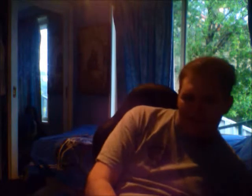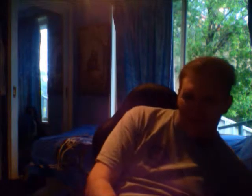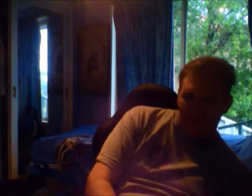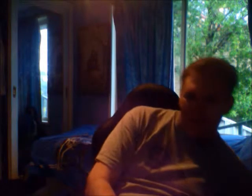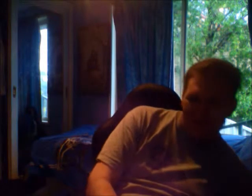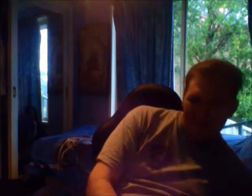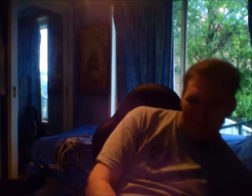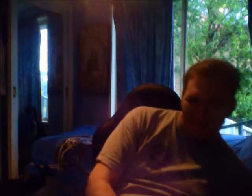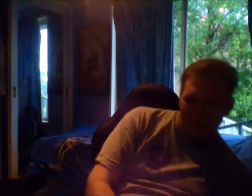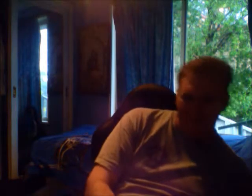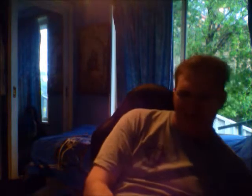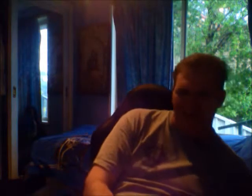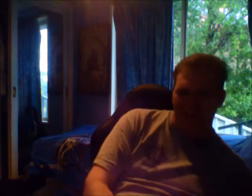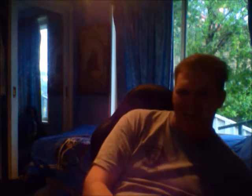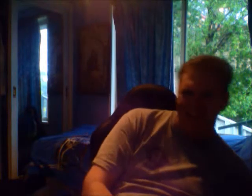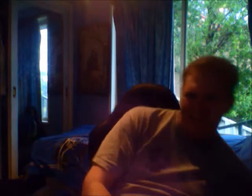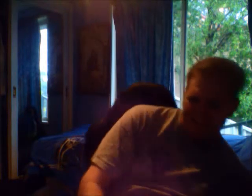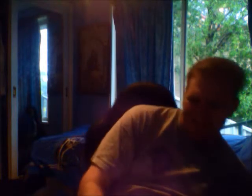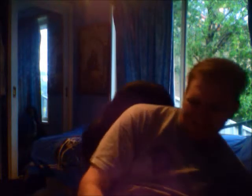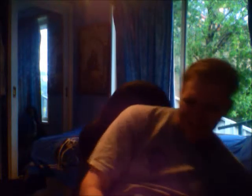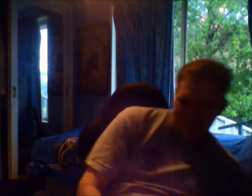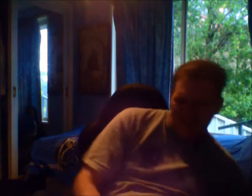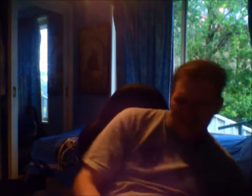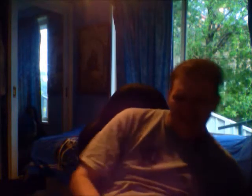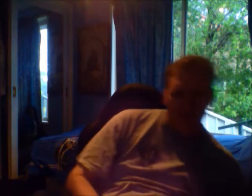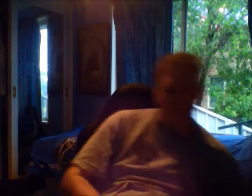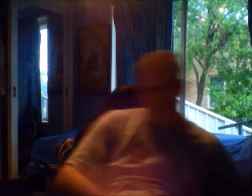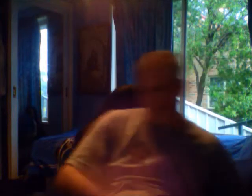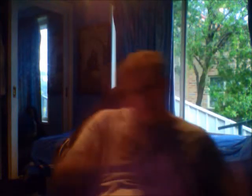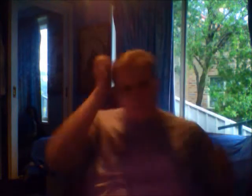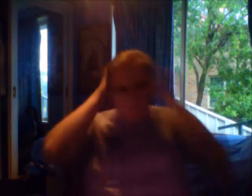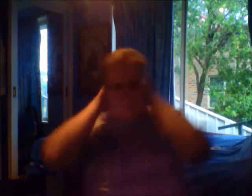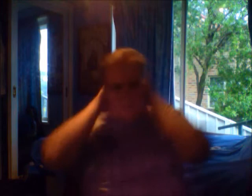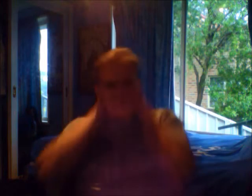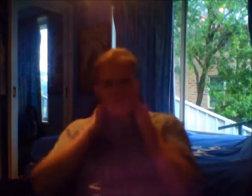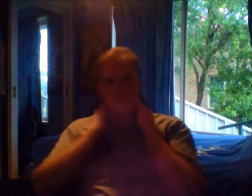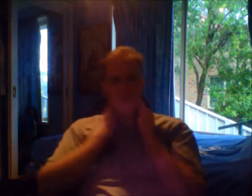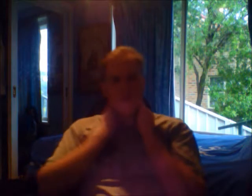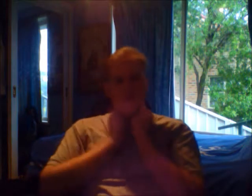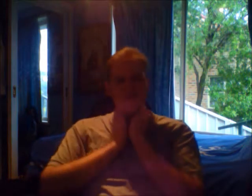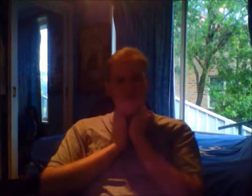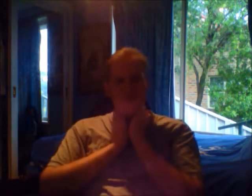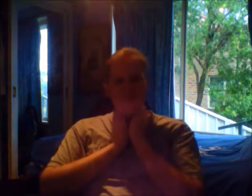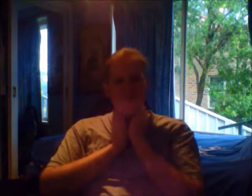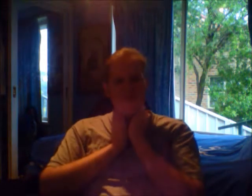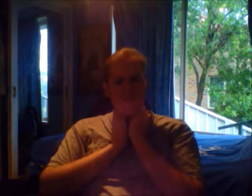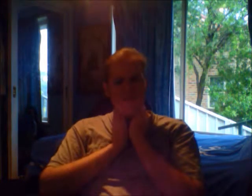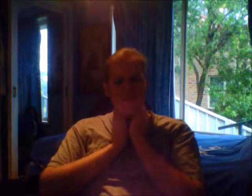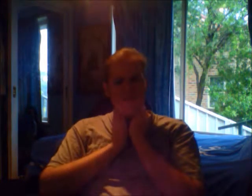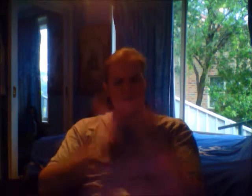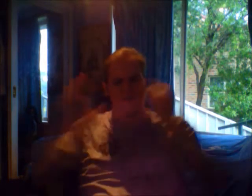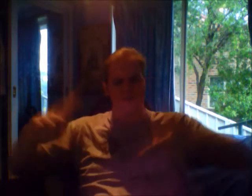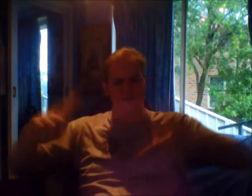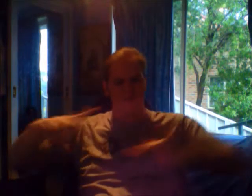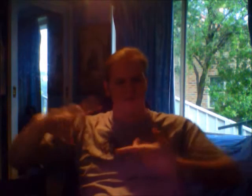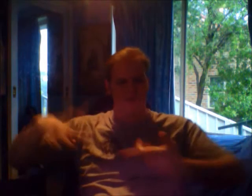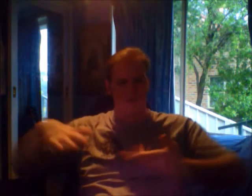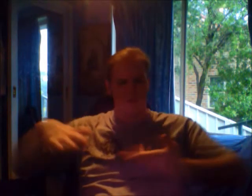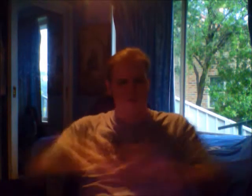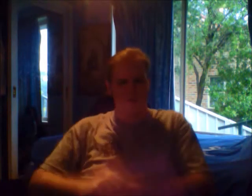Your Lordship. That's funny. So it's only, like, one square acre, one square foot of land or something.